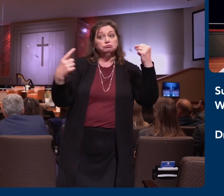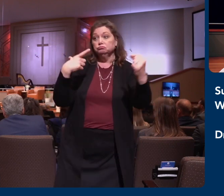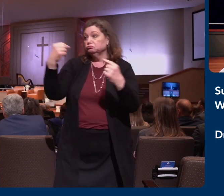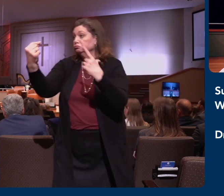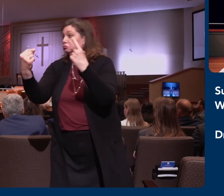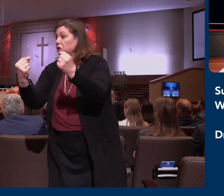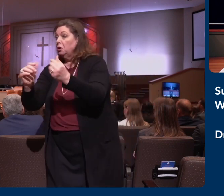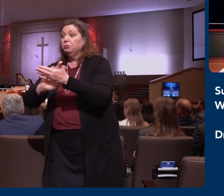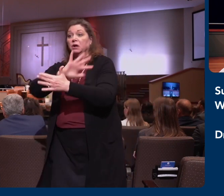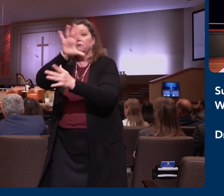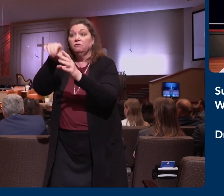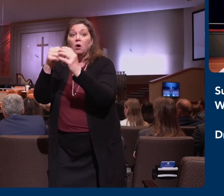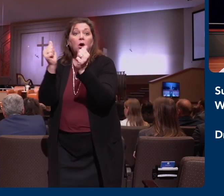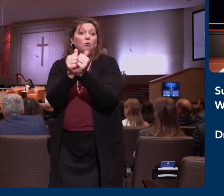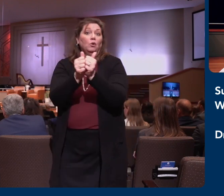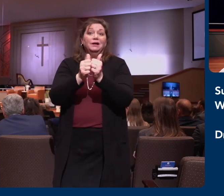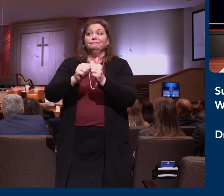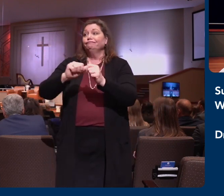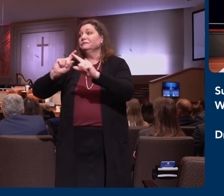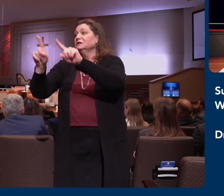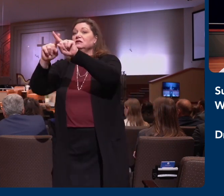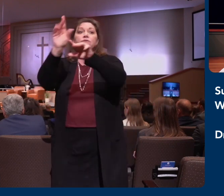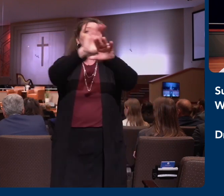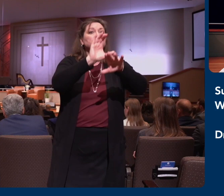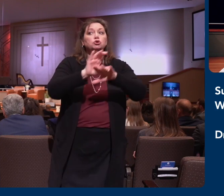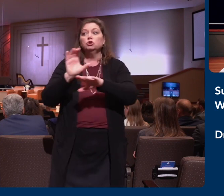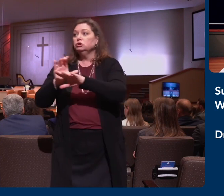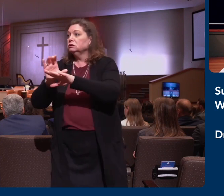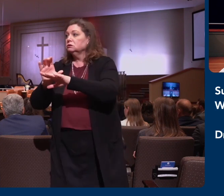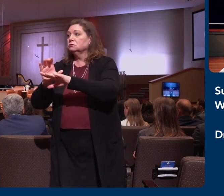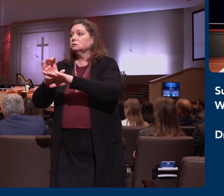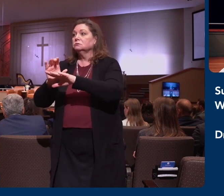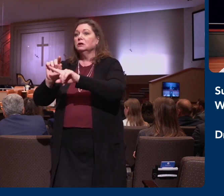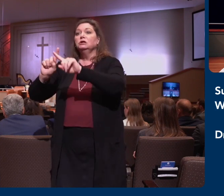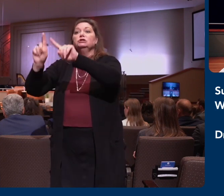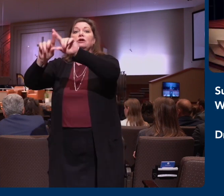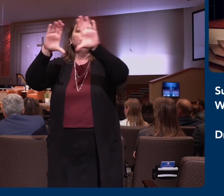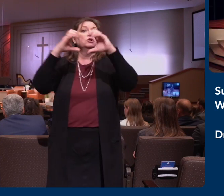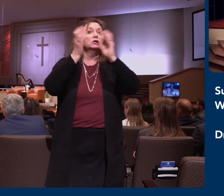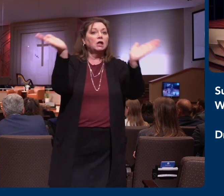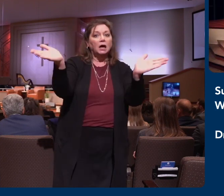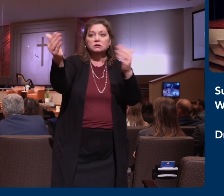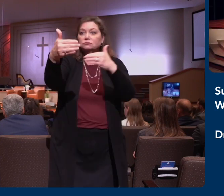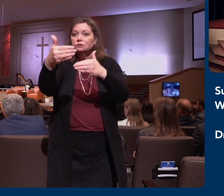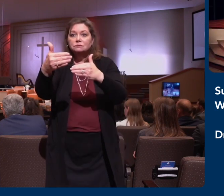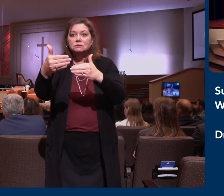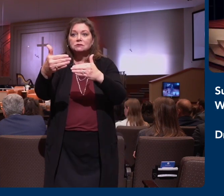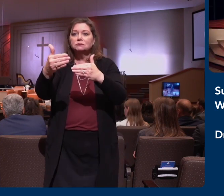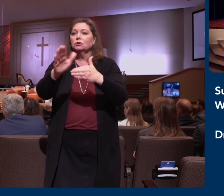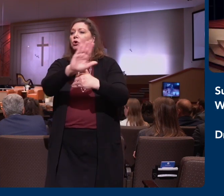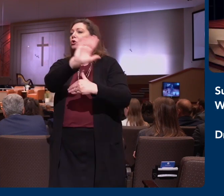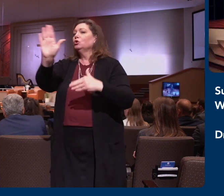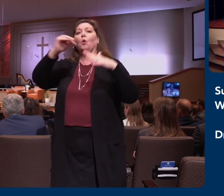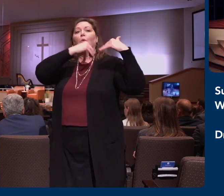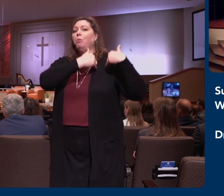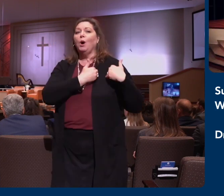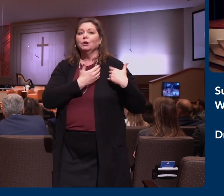for the people that God has placed in your ministry and has given you to serve.